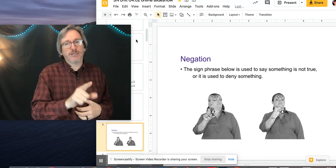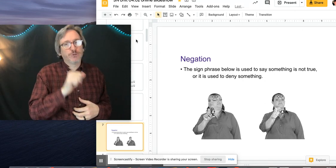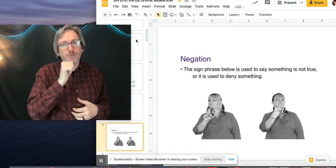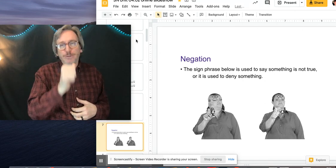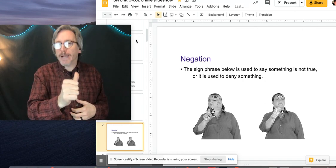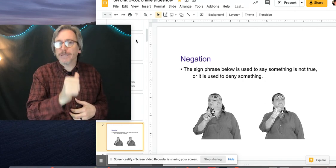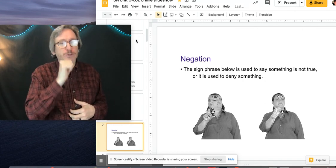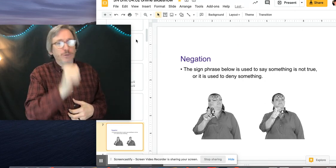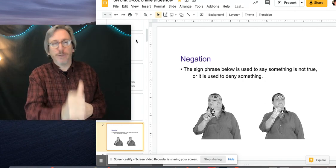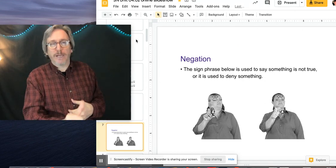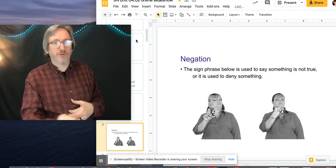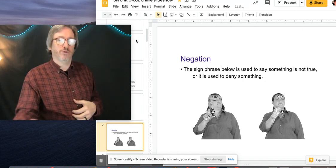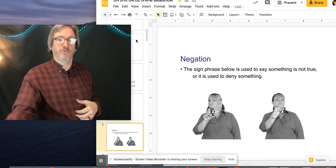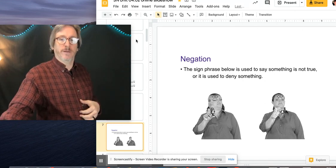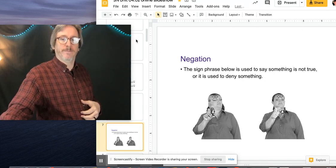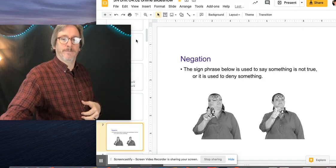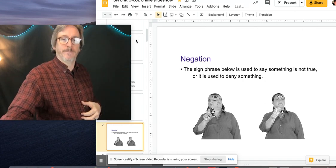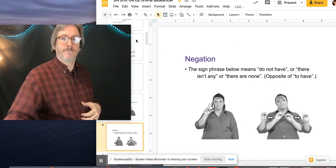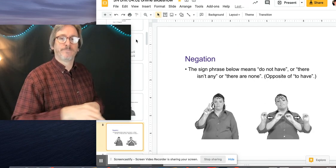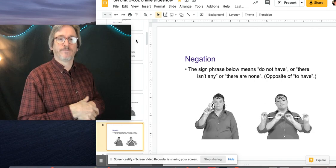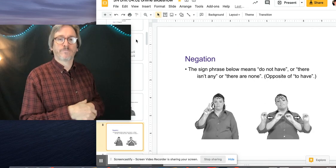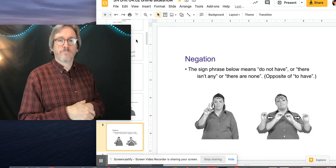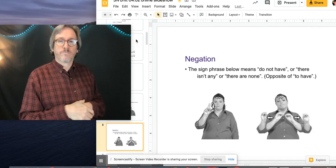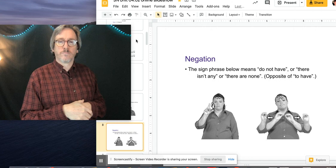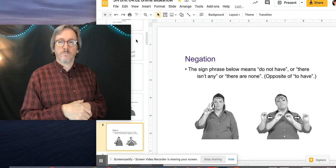Not true, not true, not true, right?